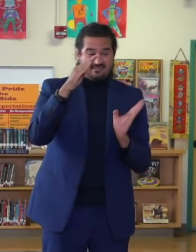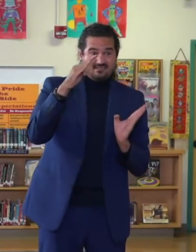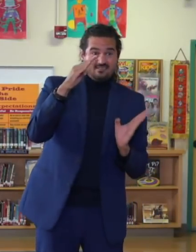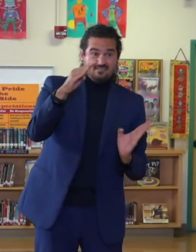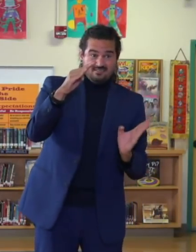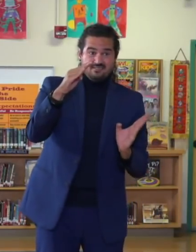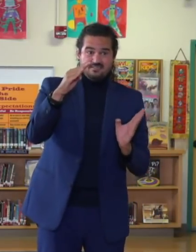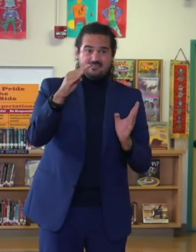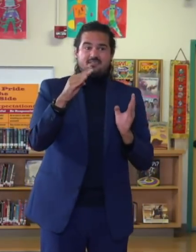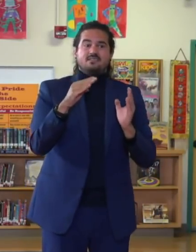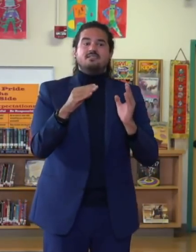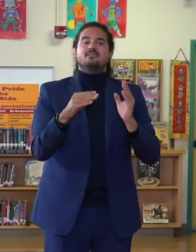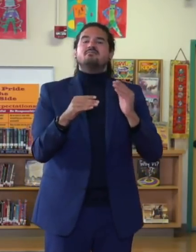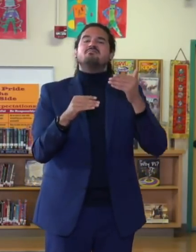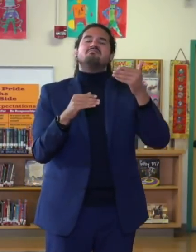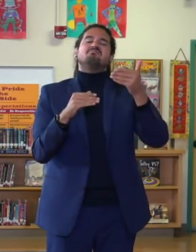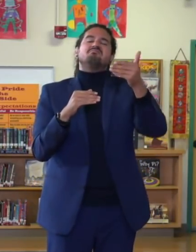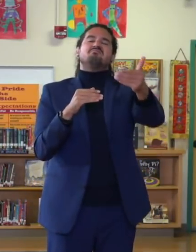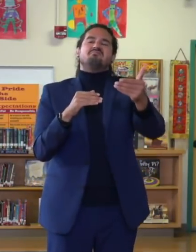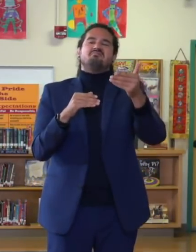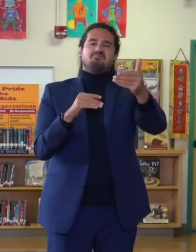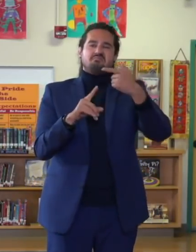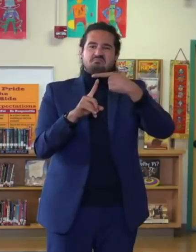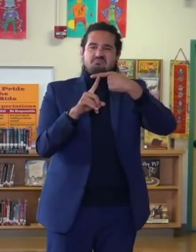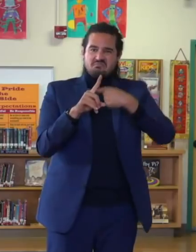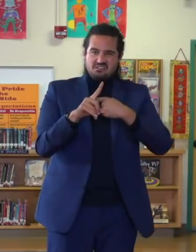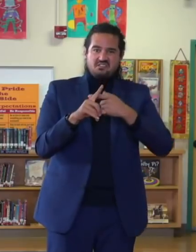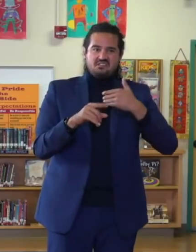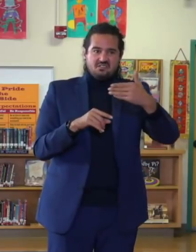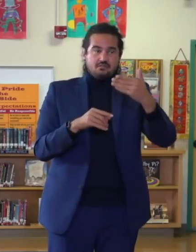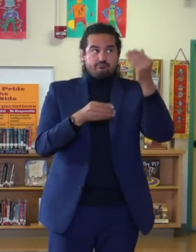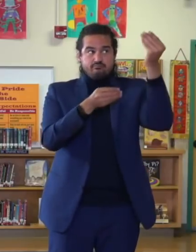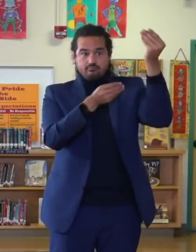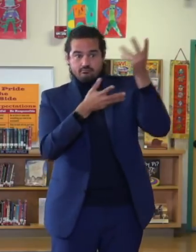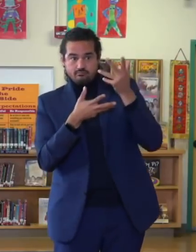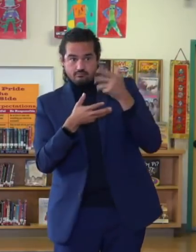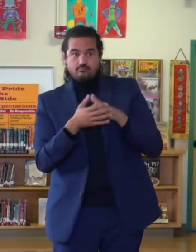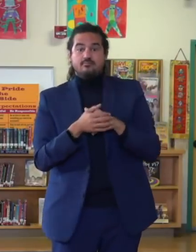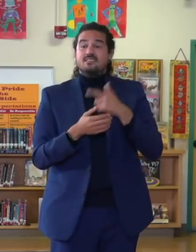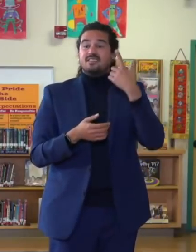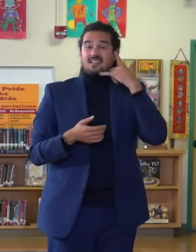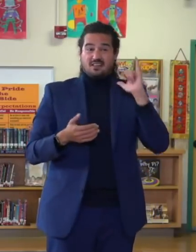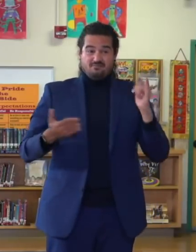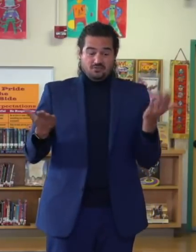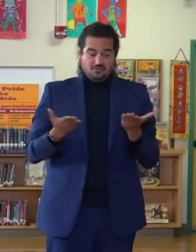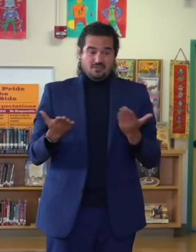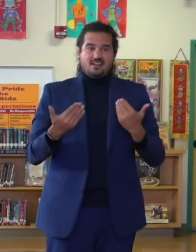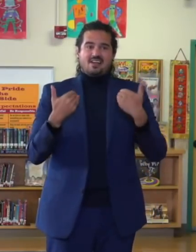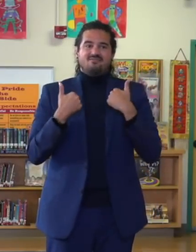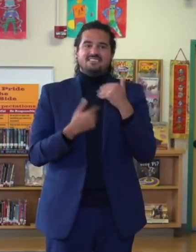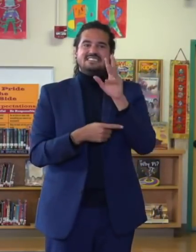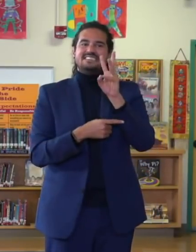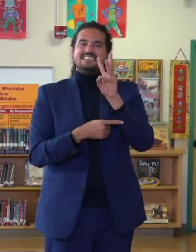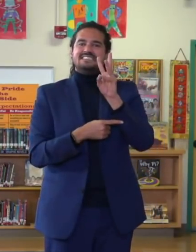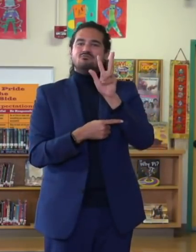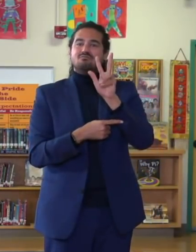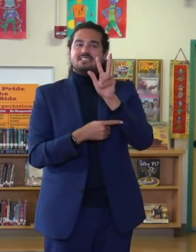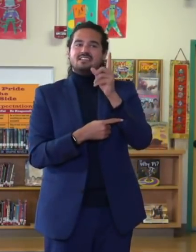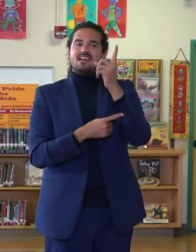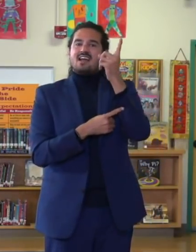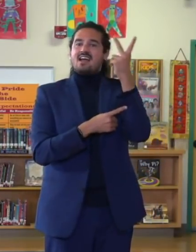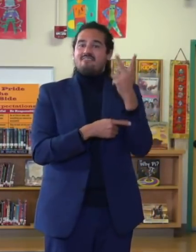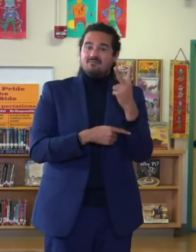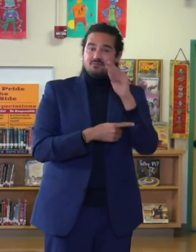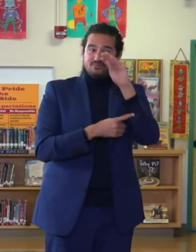state of California administered at least one dose to 63 and a half percent of all of